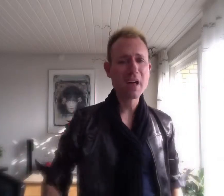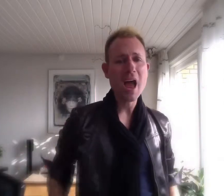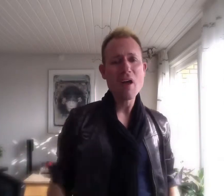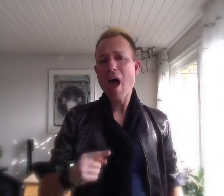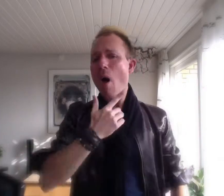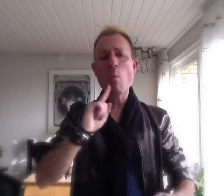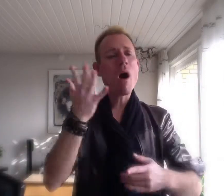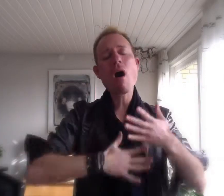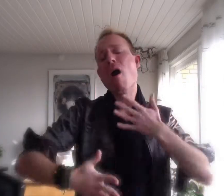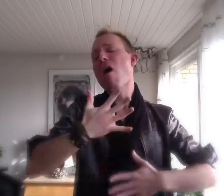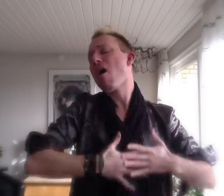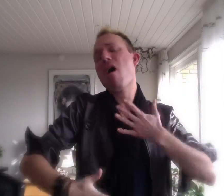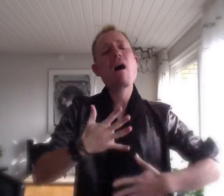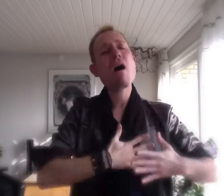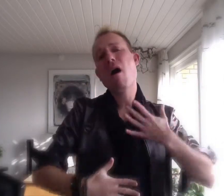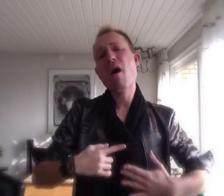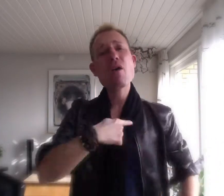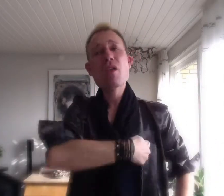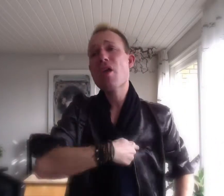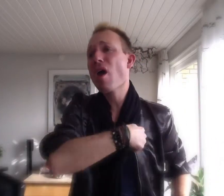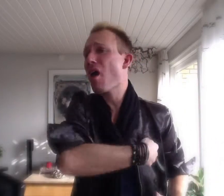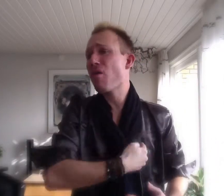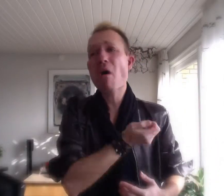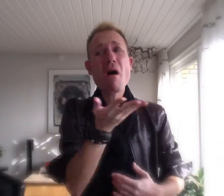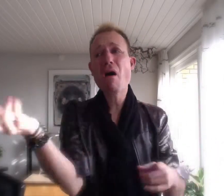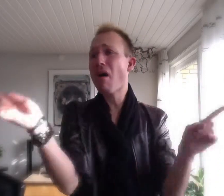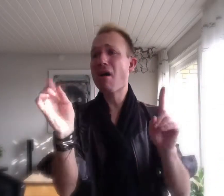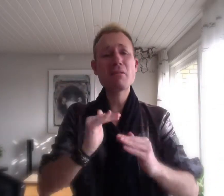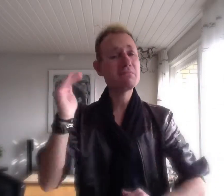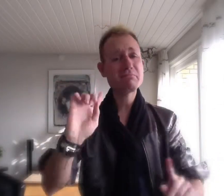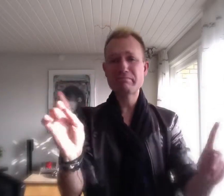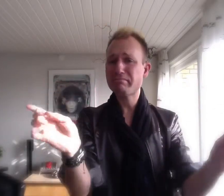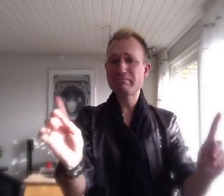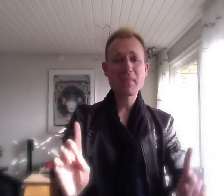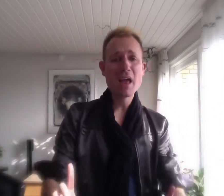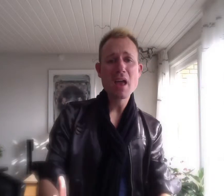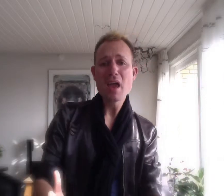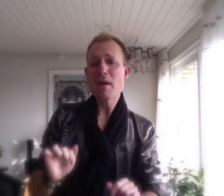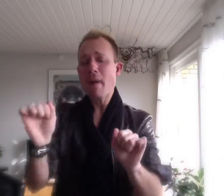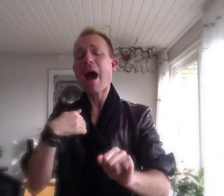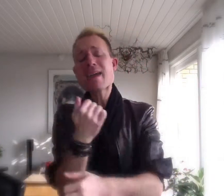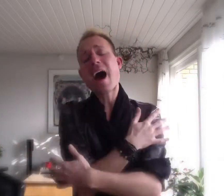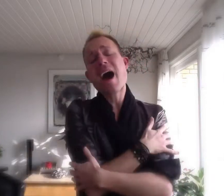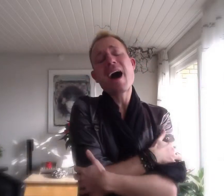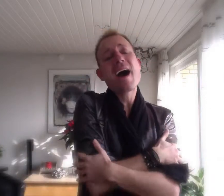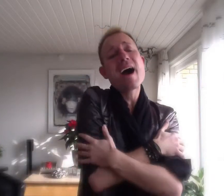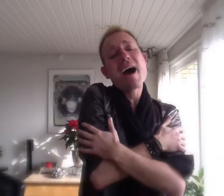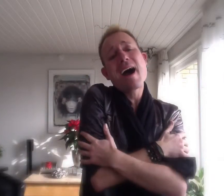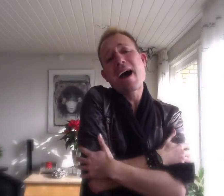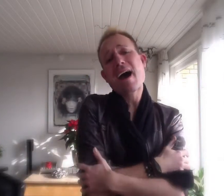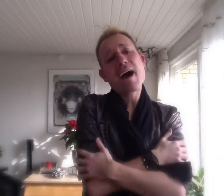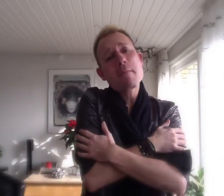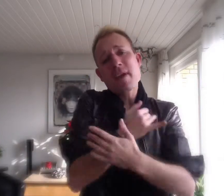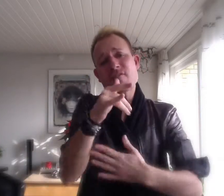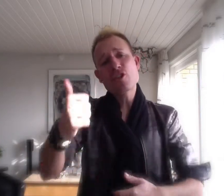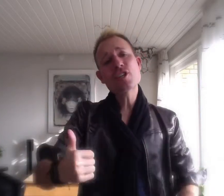don't wanna hurt anymore Stay in my arms If you